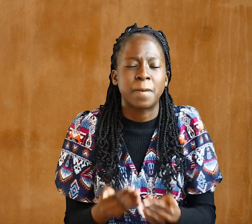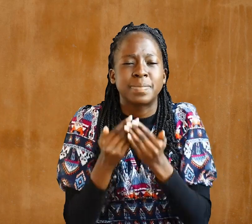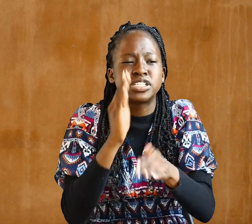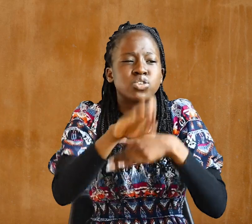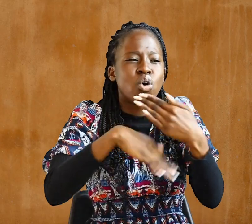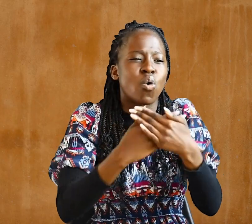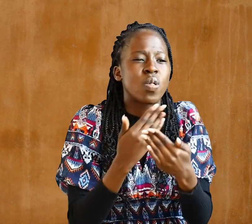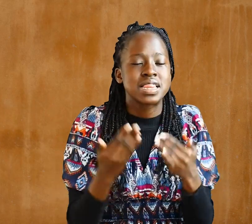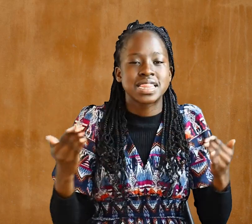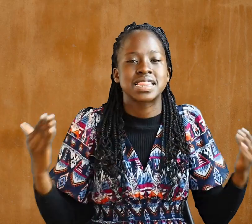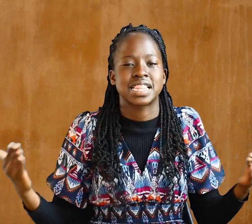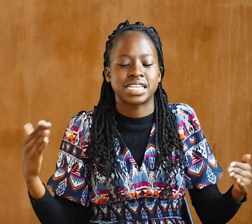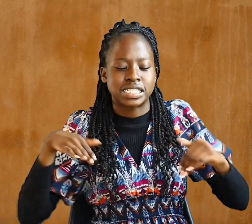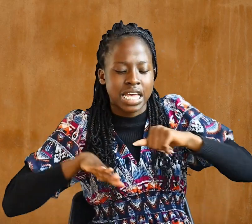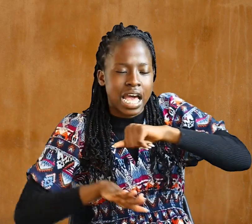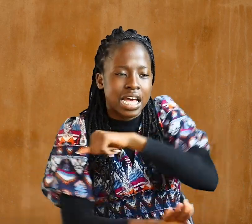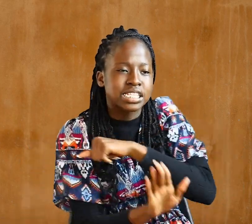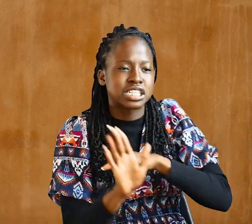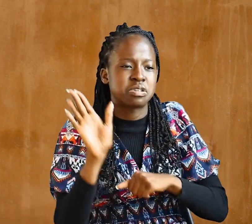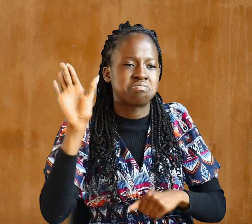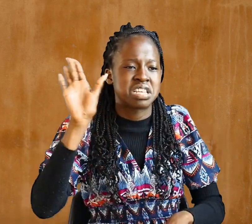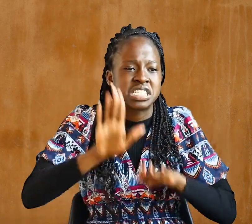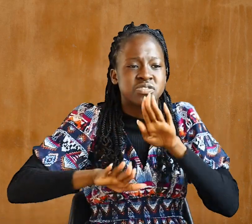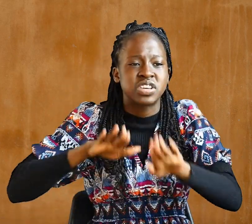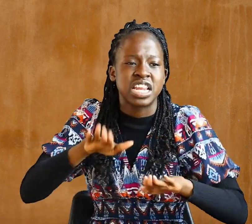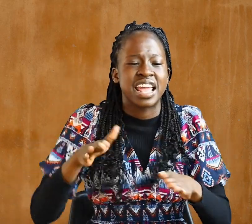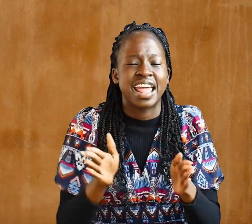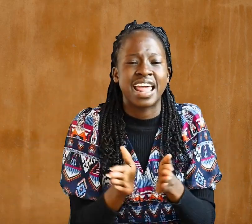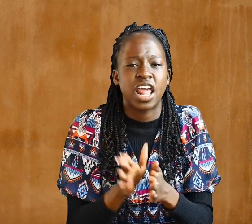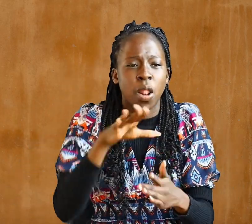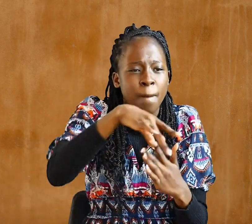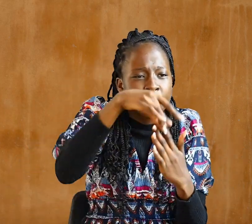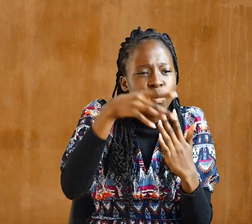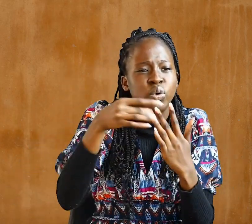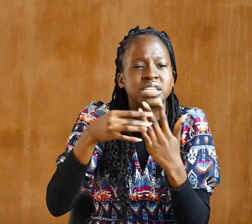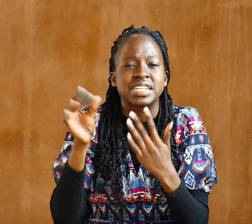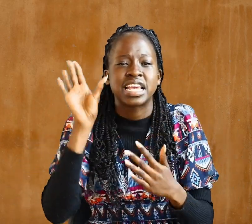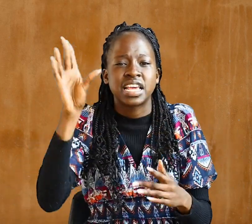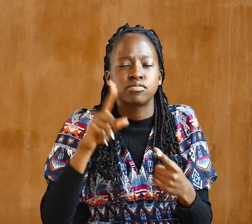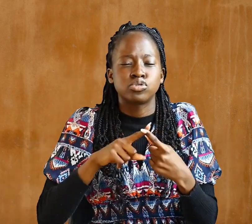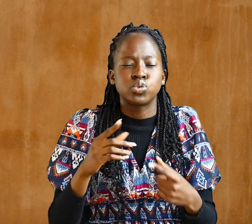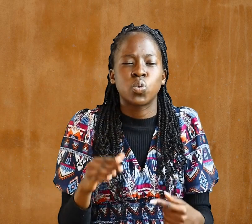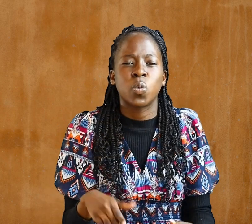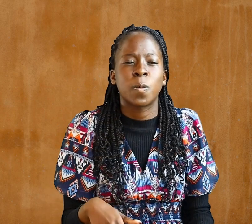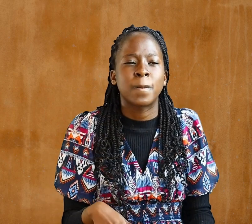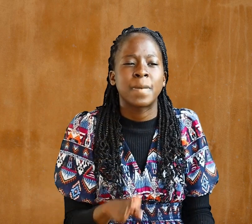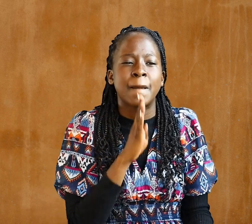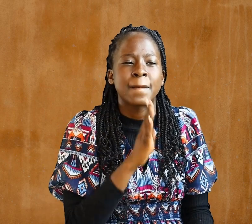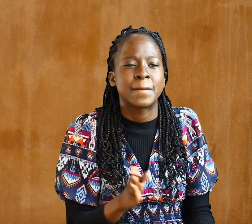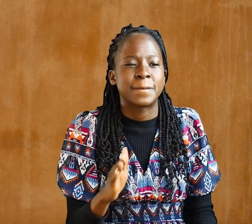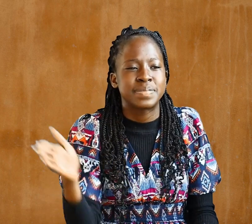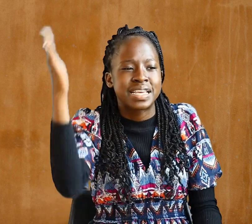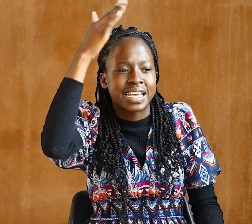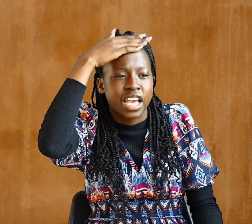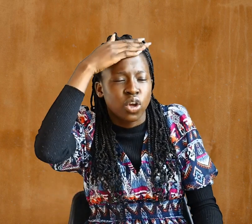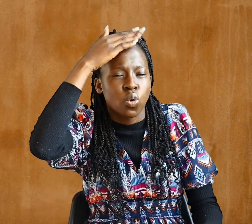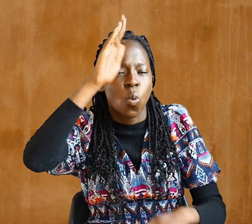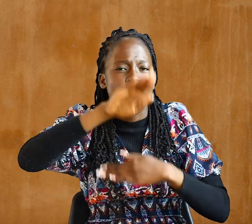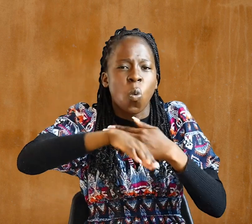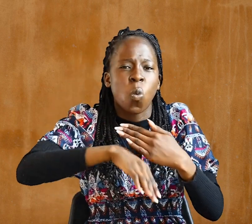things under his feet, and appointed him to be head over everything for the church, which is